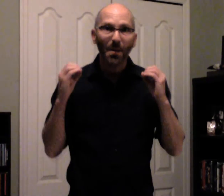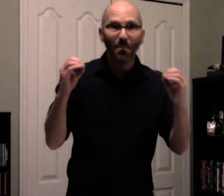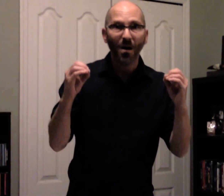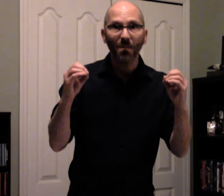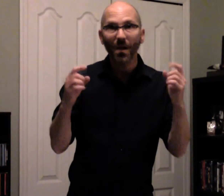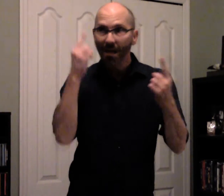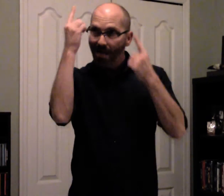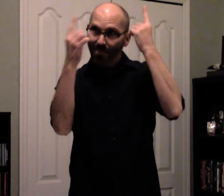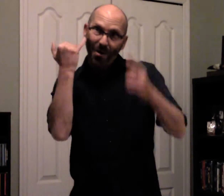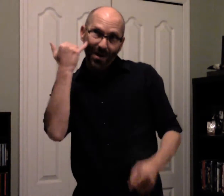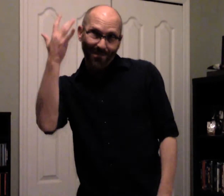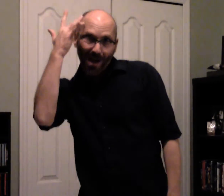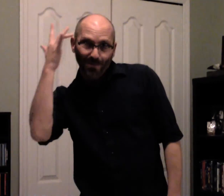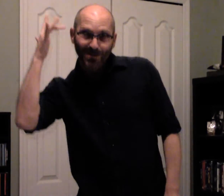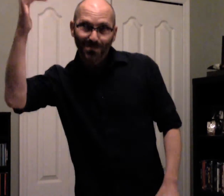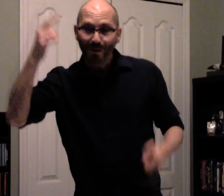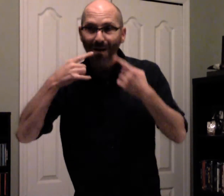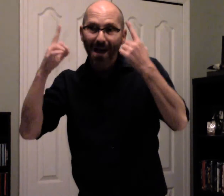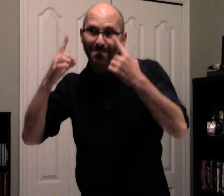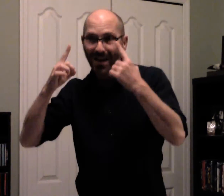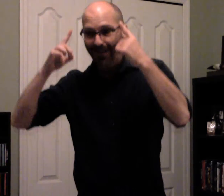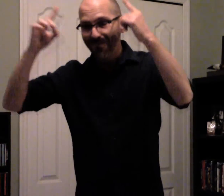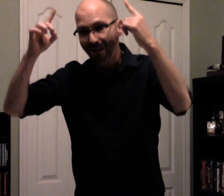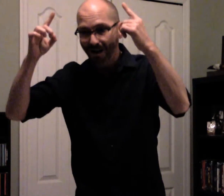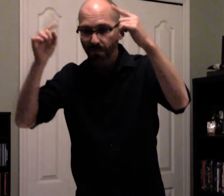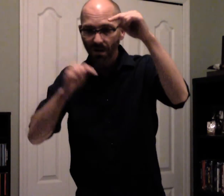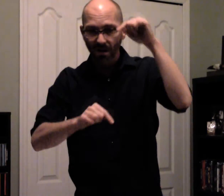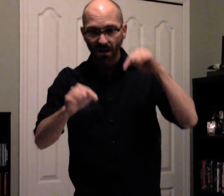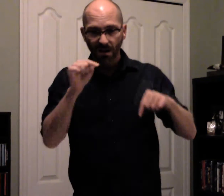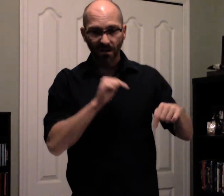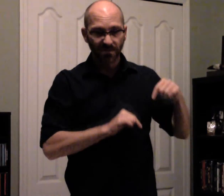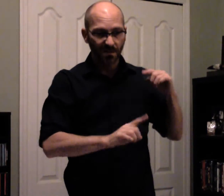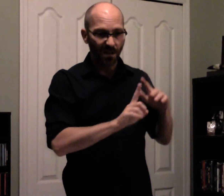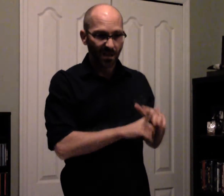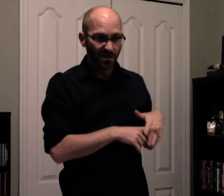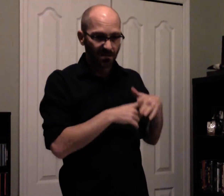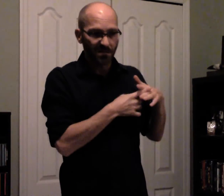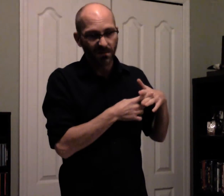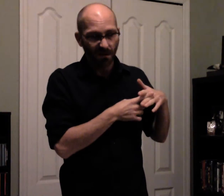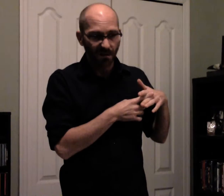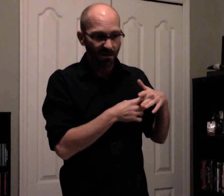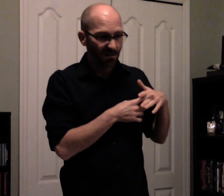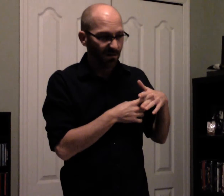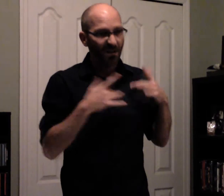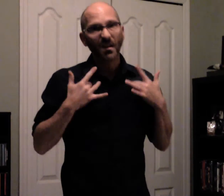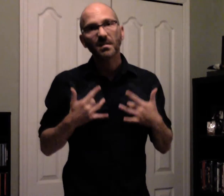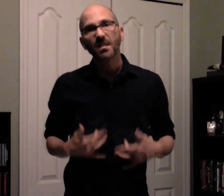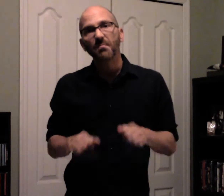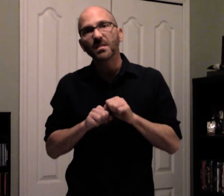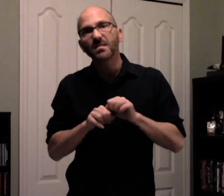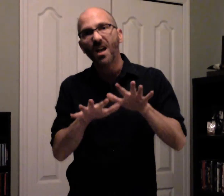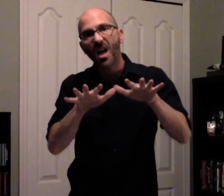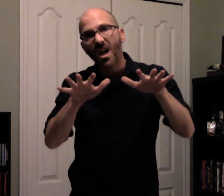apartment, thought if I was smart I'd make it far But I'm still at the start, guess I'm contagious